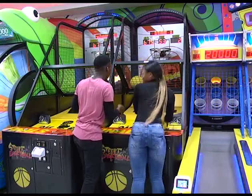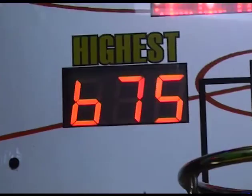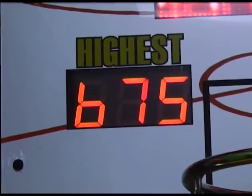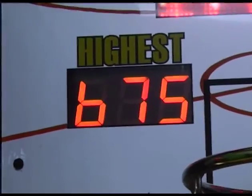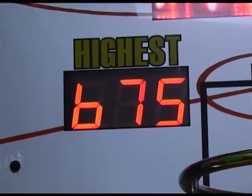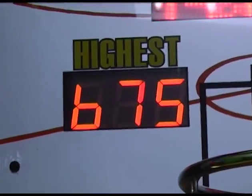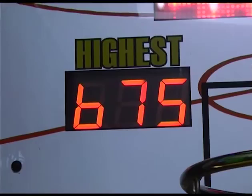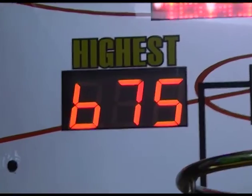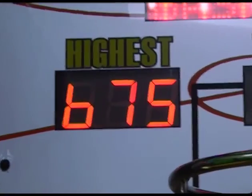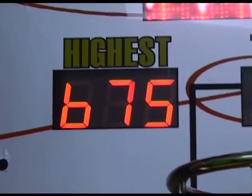Go, go, go!